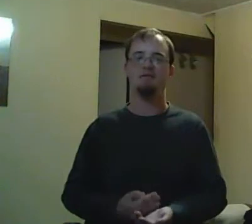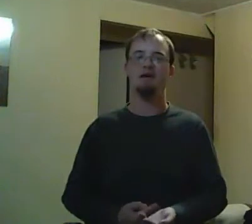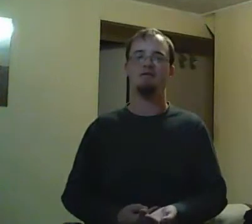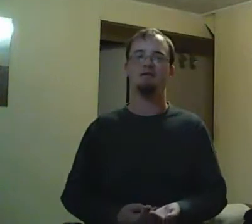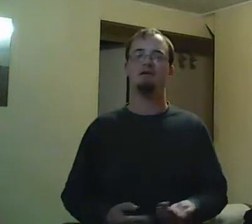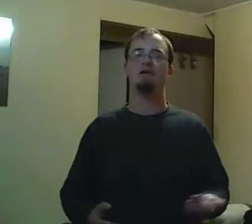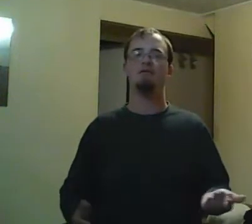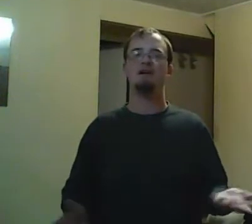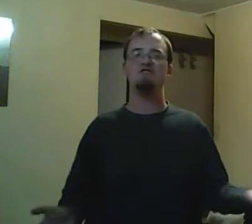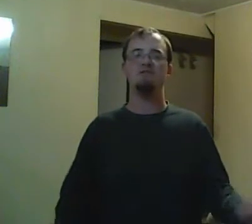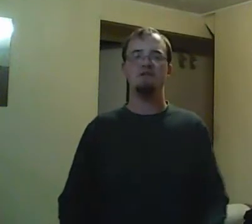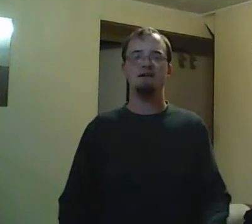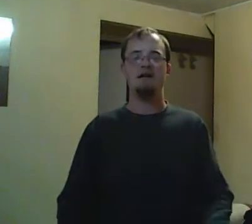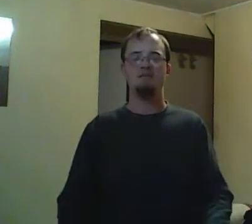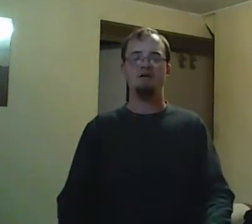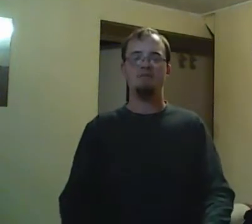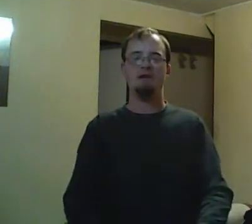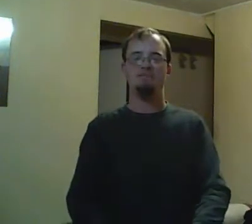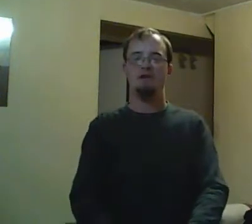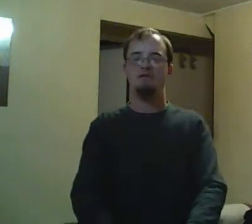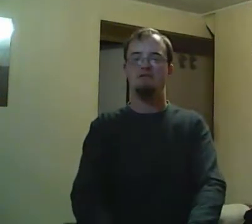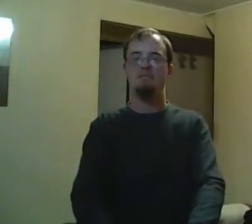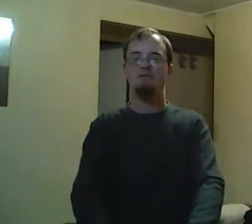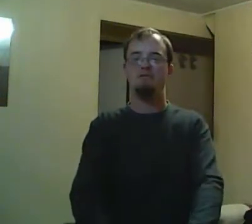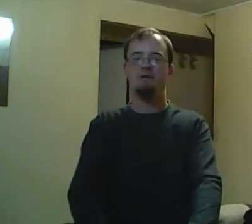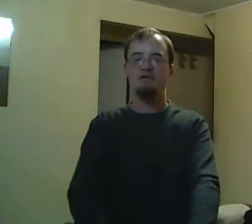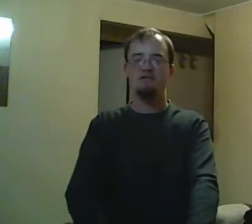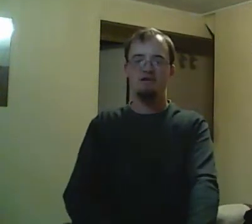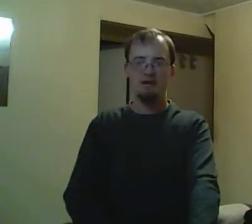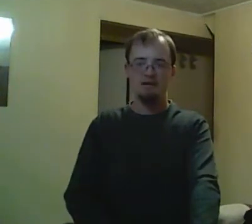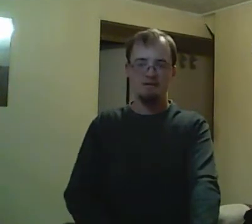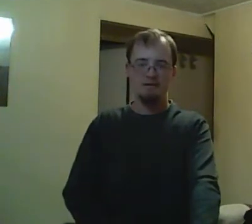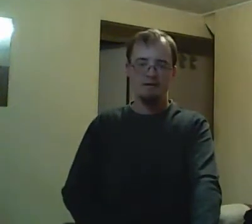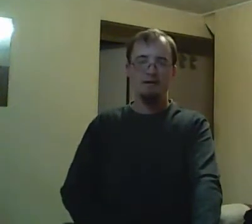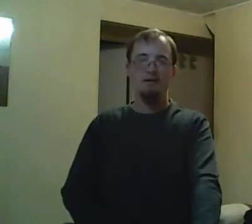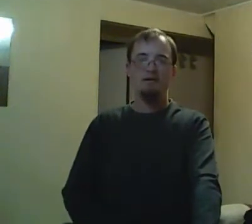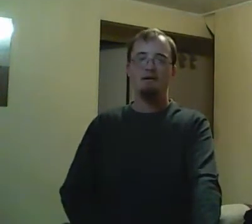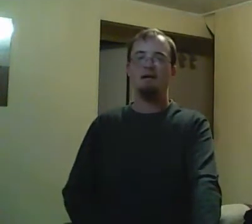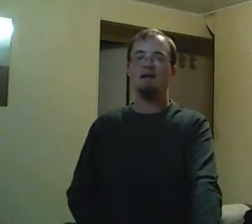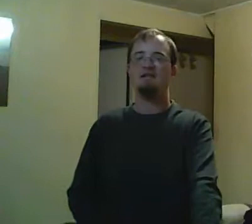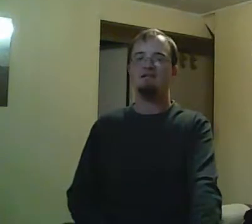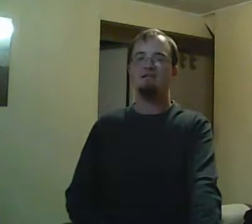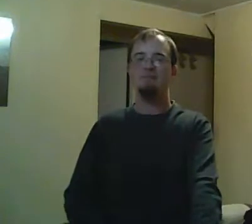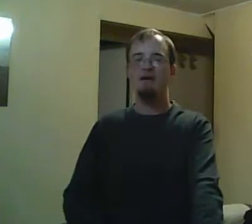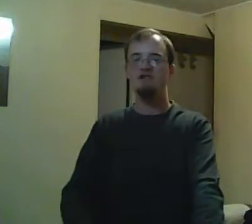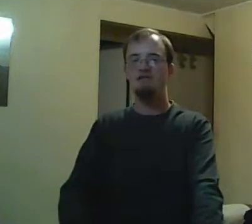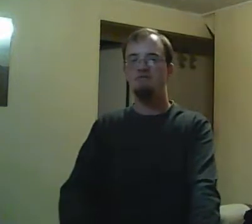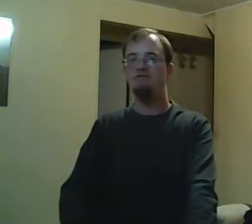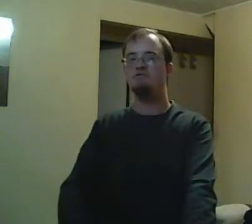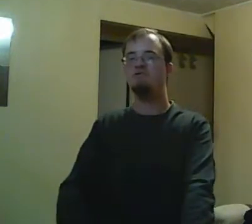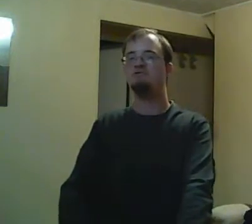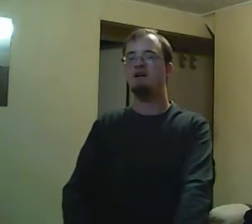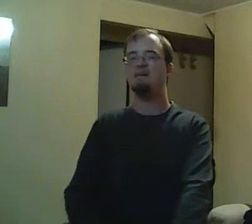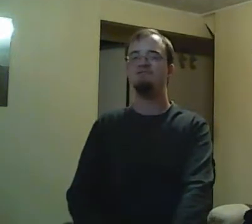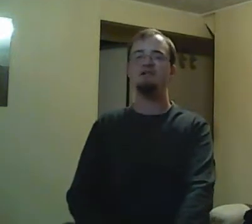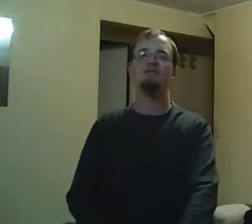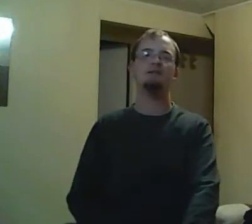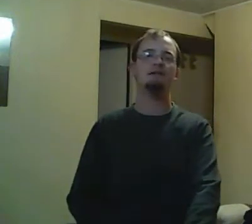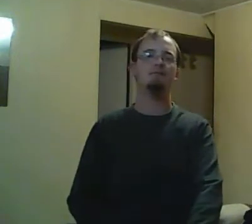apparent that, you know, she wanted Rick to go to another school, thinking that Degrassi had retribution. But, you know, it was Rick's choice, and